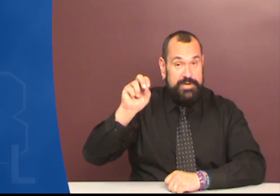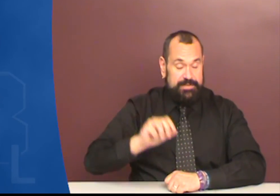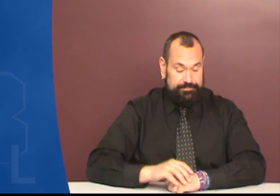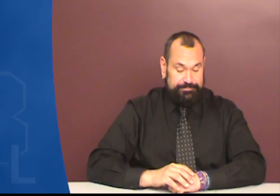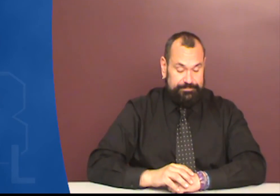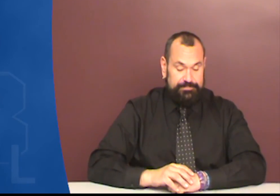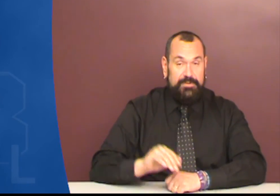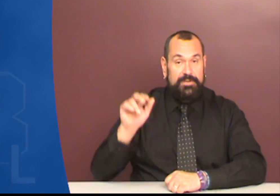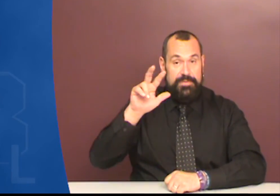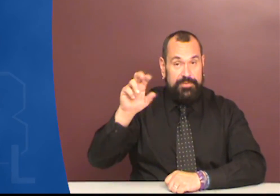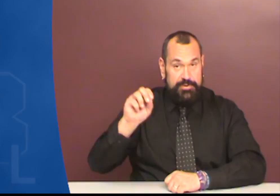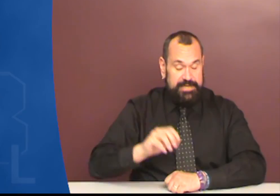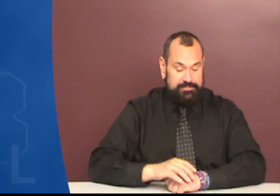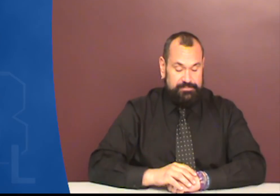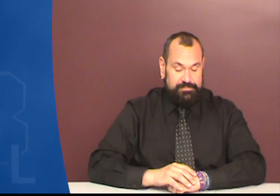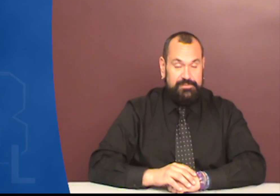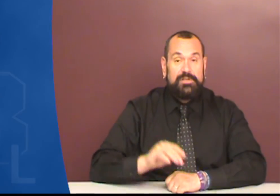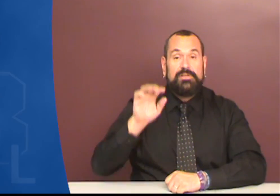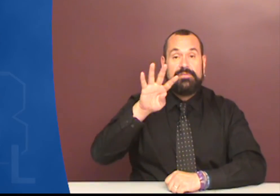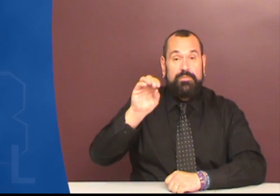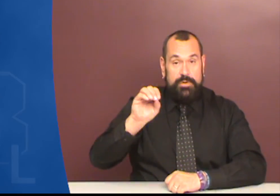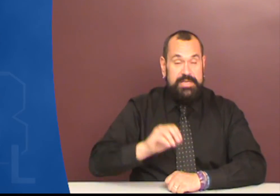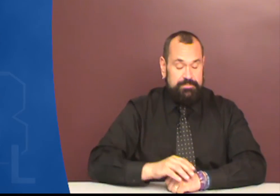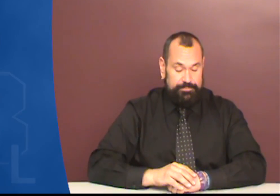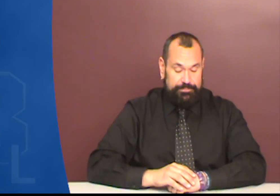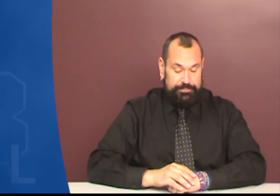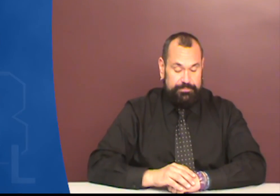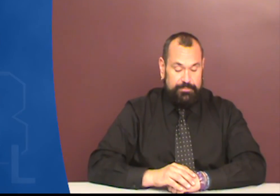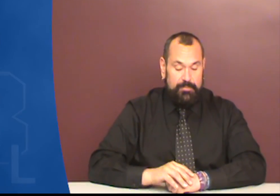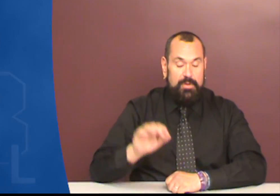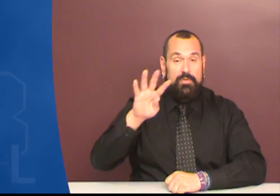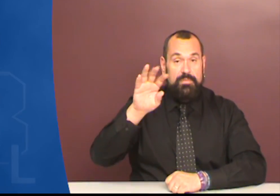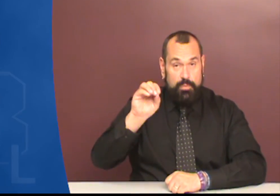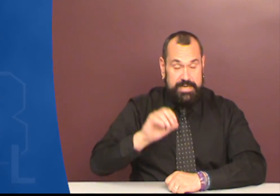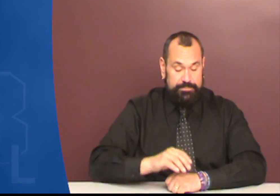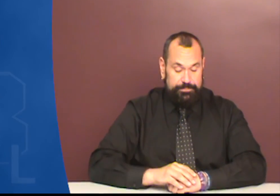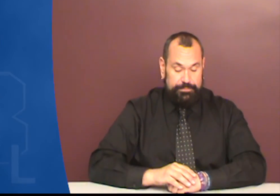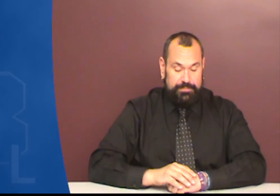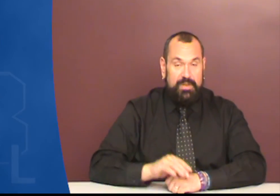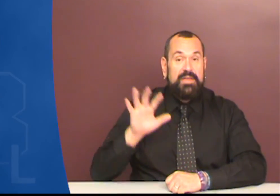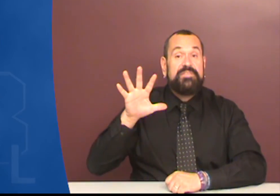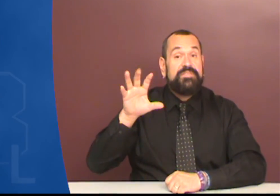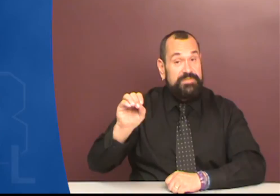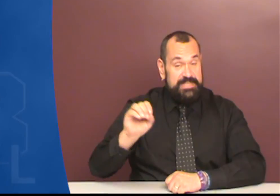30 40 40 50